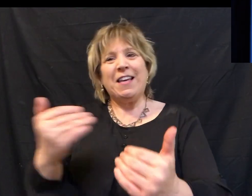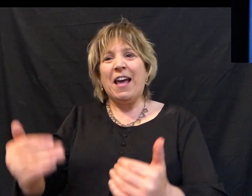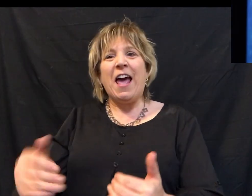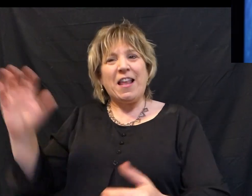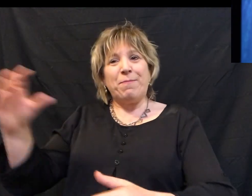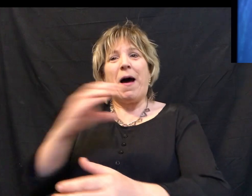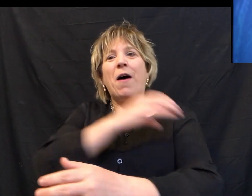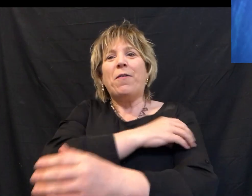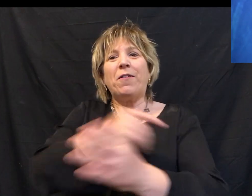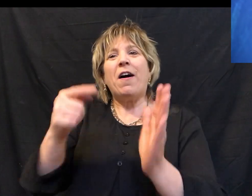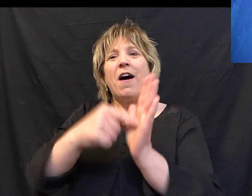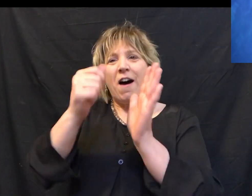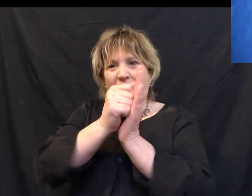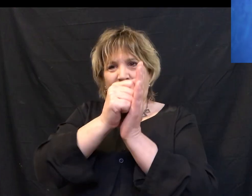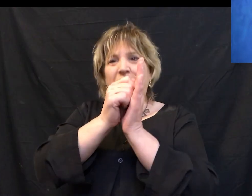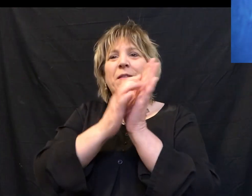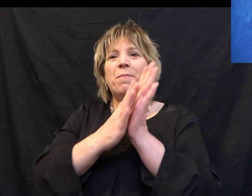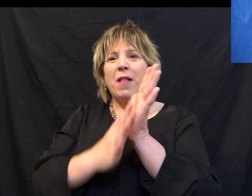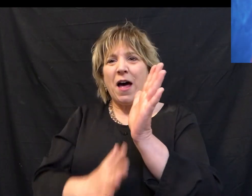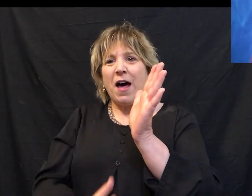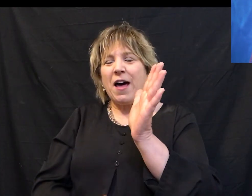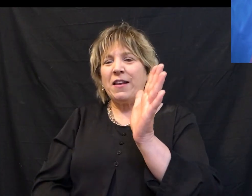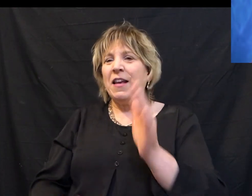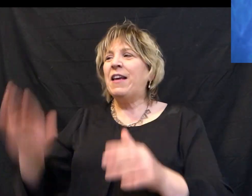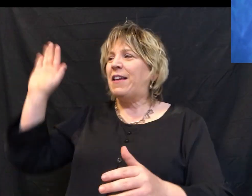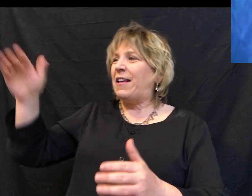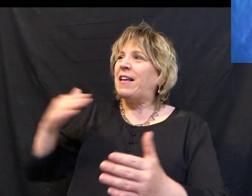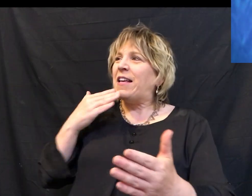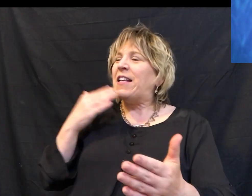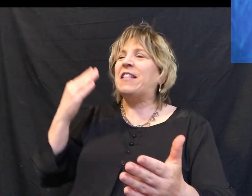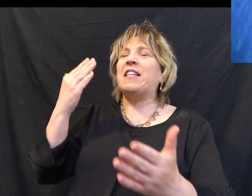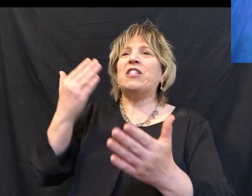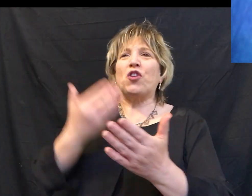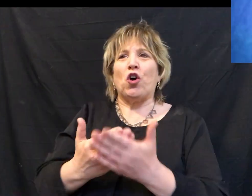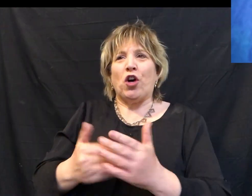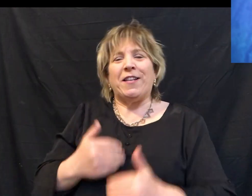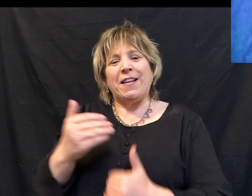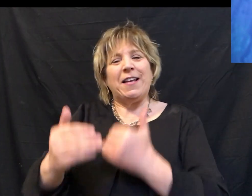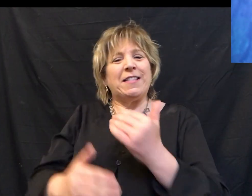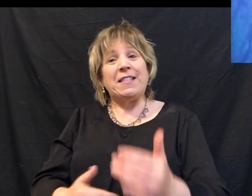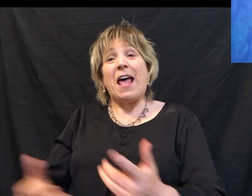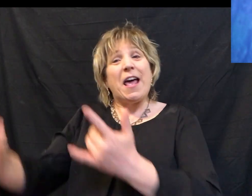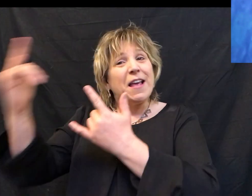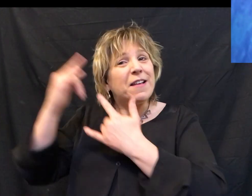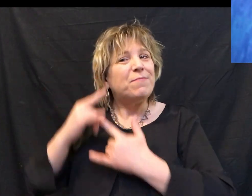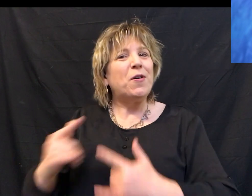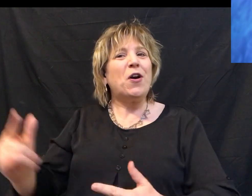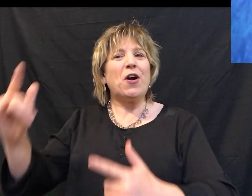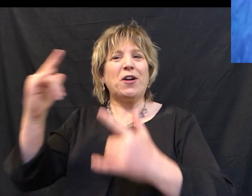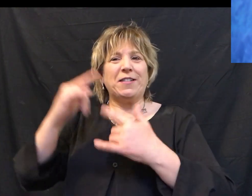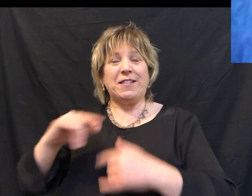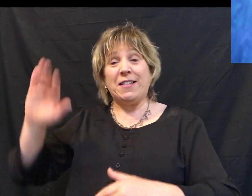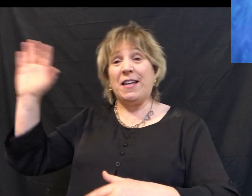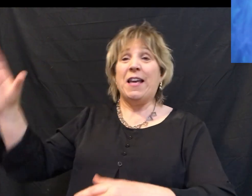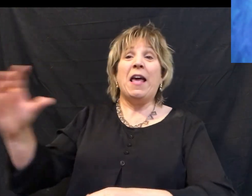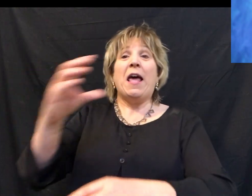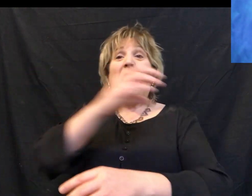of the blood It's His goodness and mercy And the power